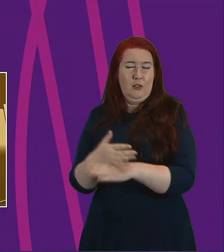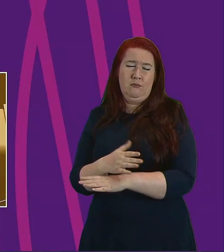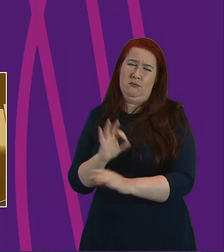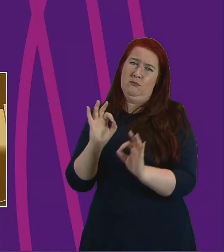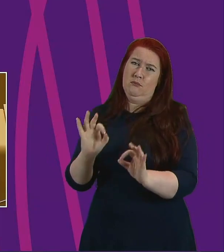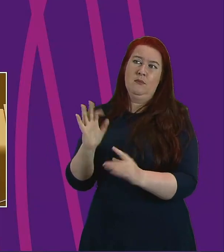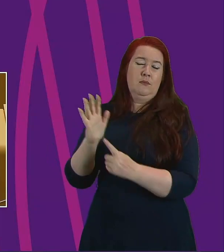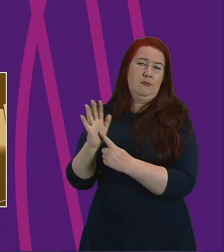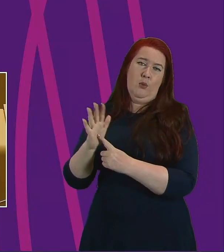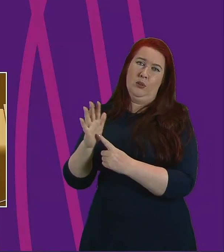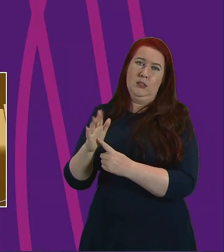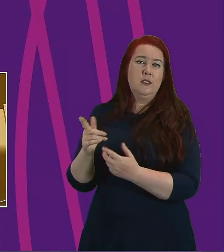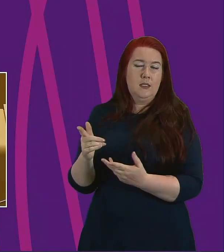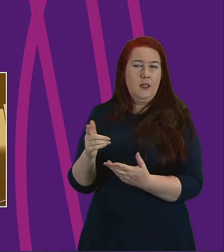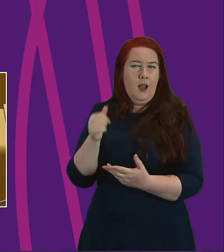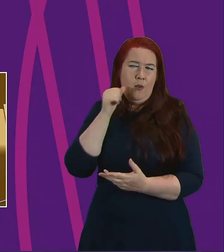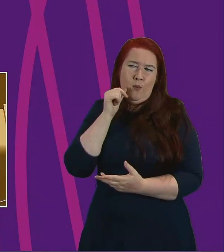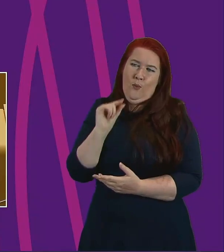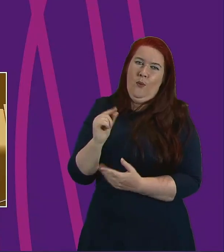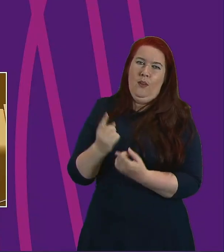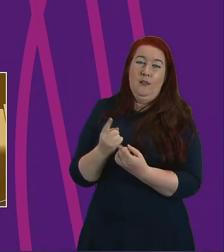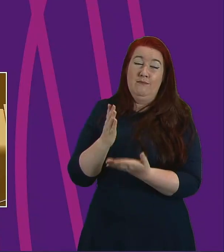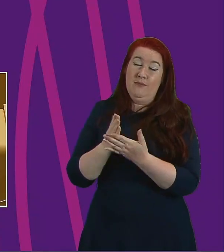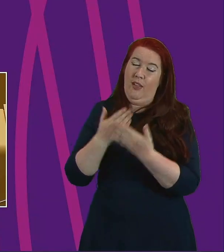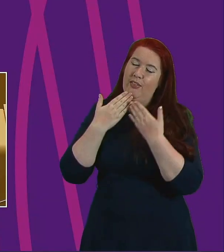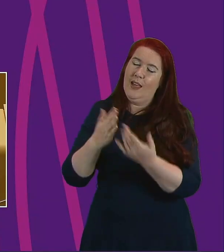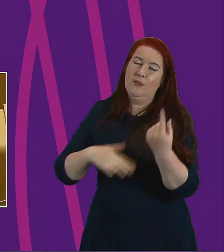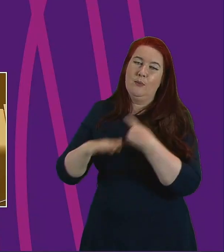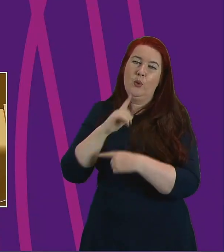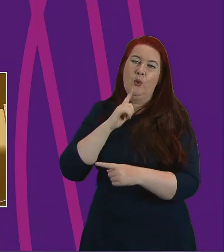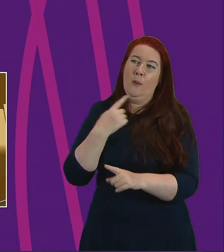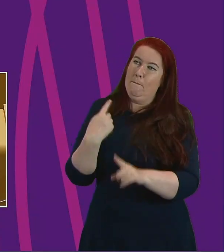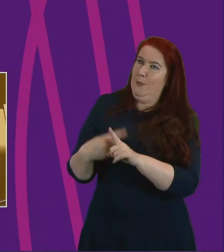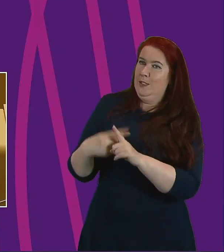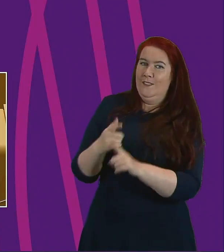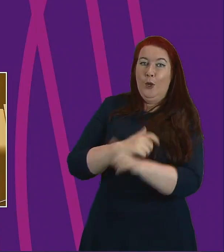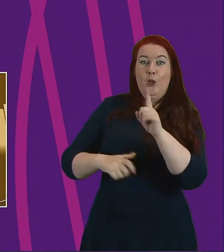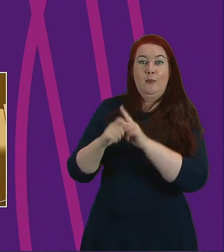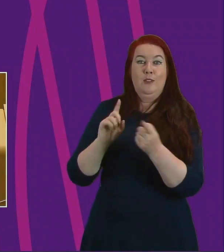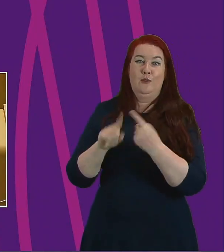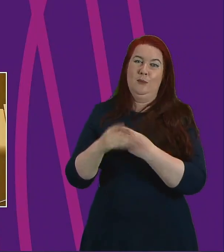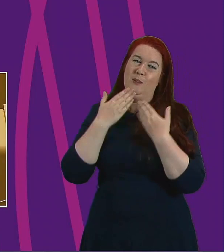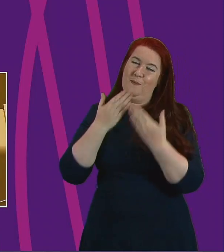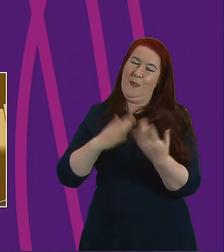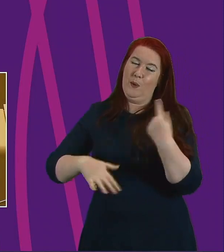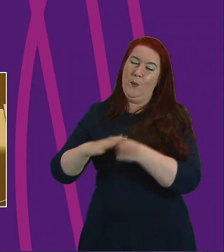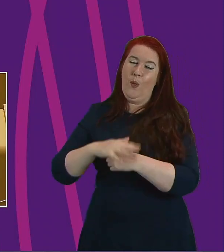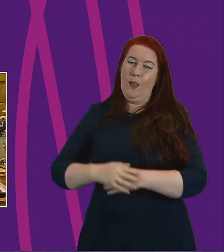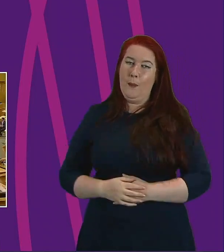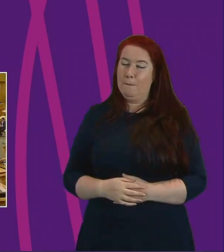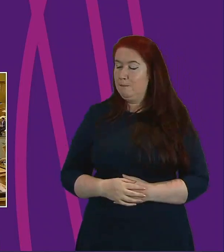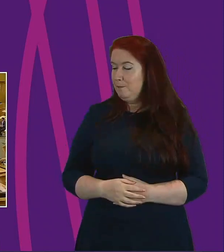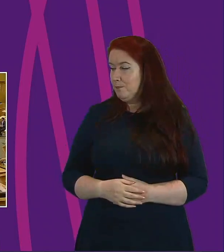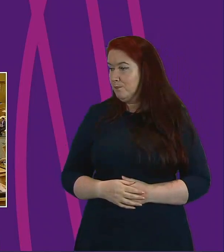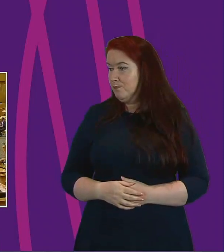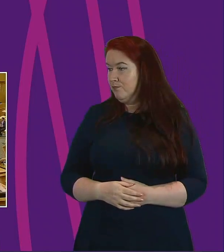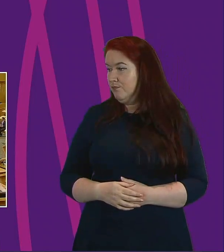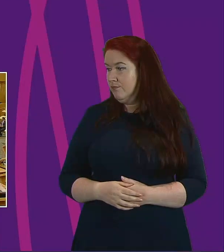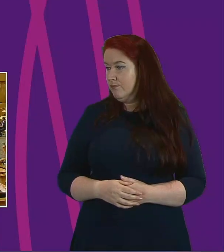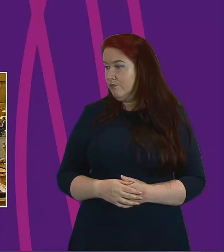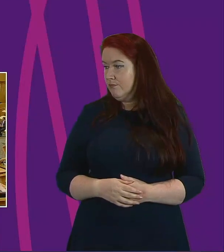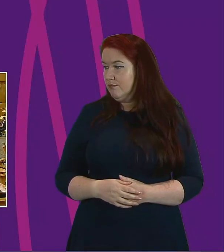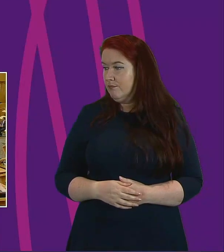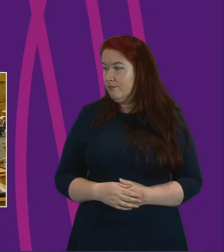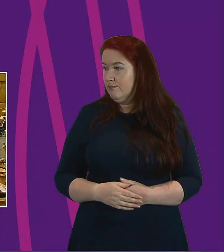important and I want to thank all of those who are part of the positive community response to this pandemic. Thank you very much. And I